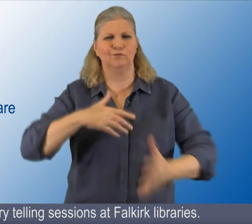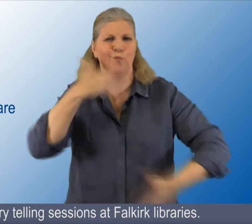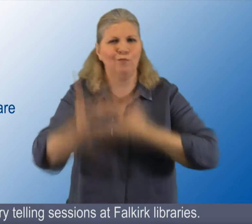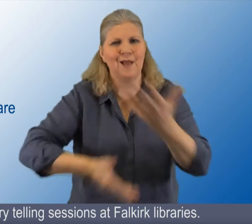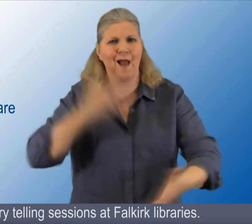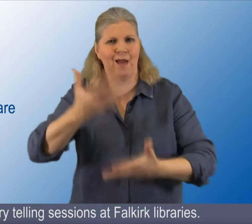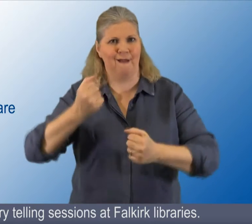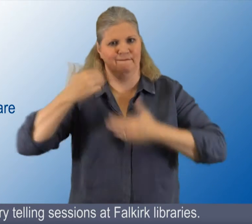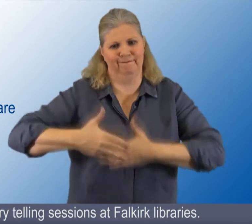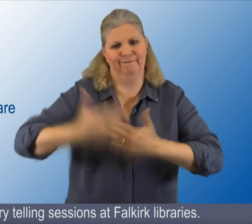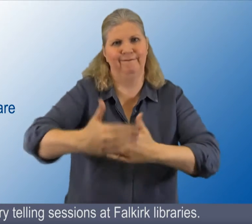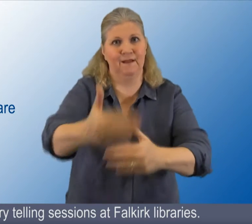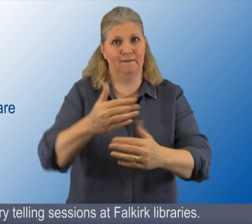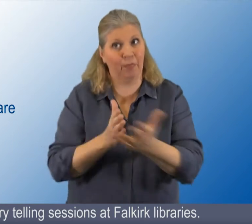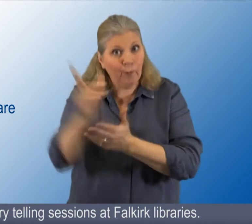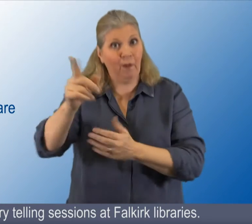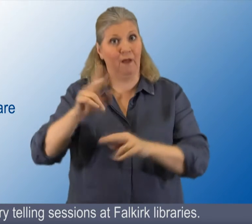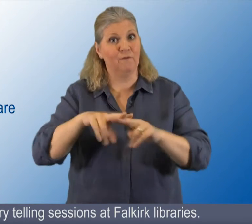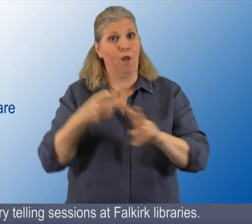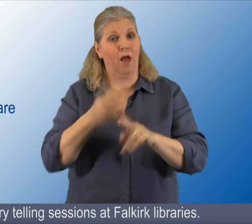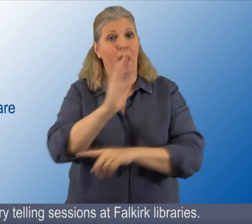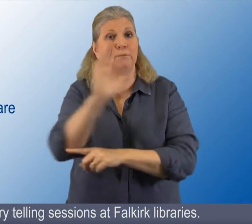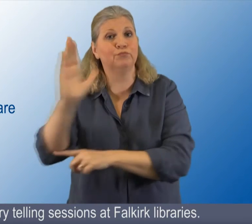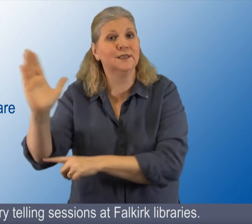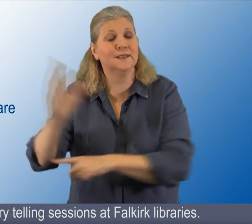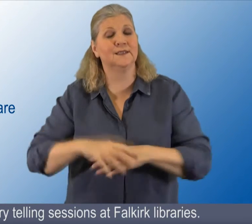Provide BSL storytelling sessions at Falkirk Libraries.